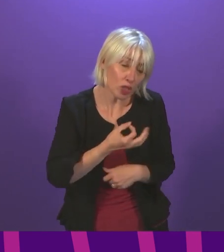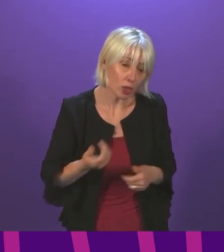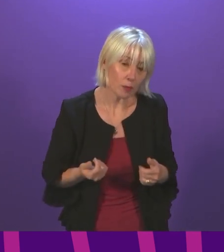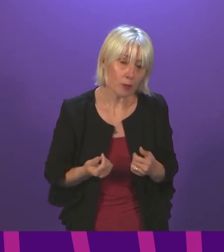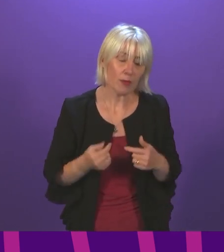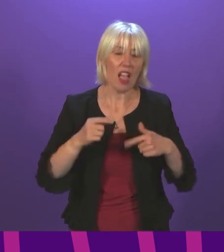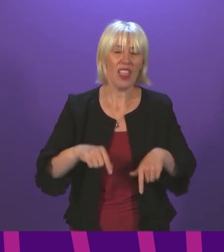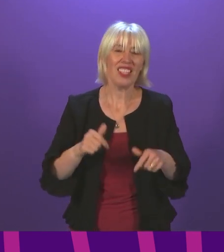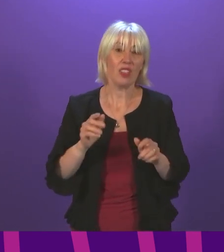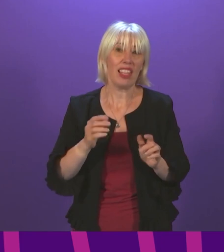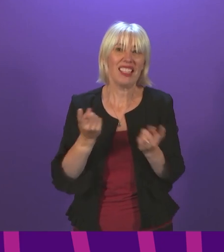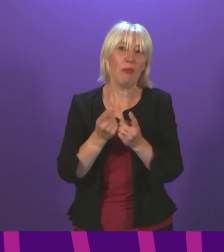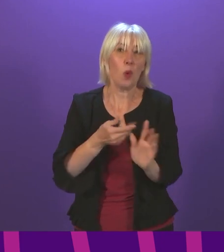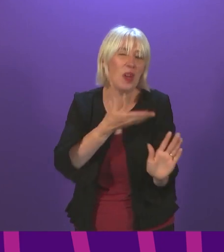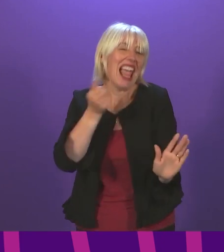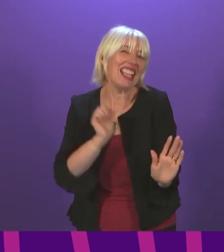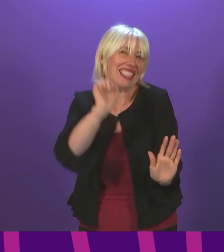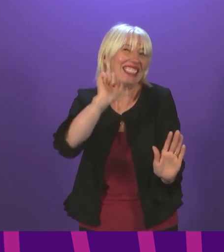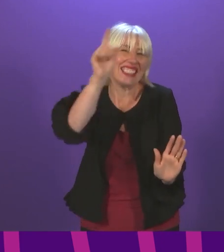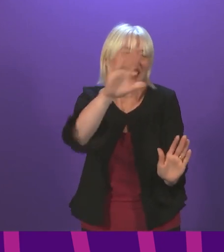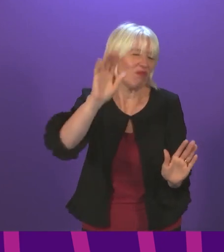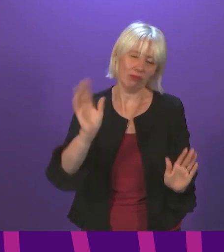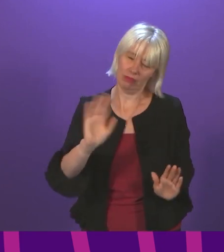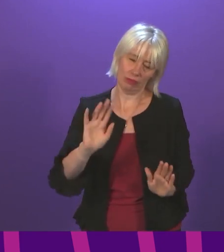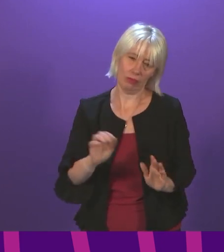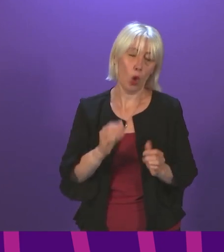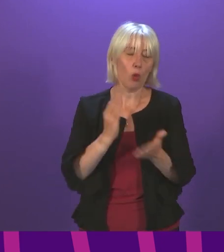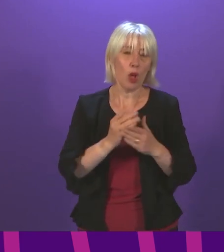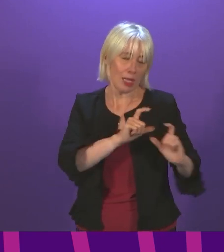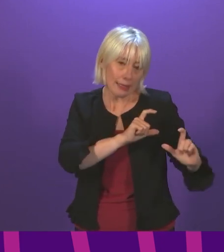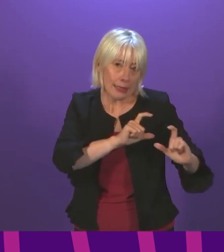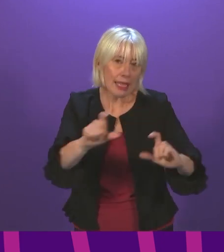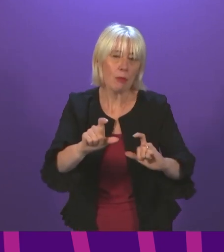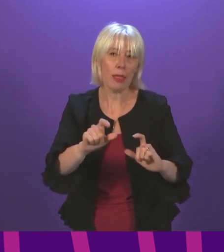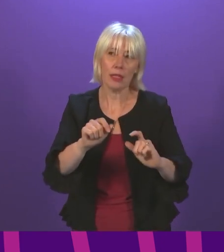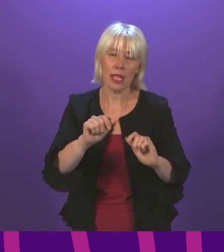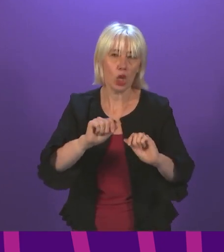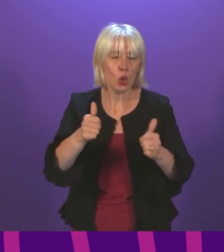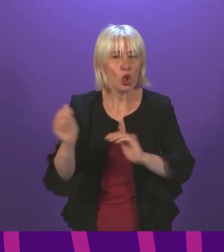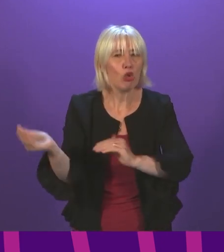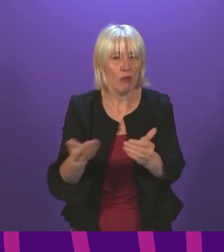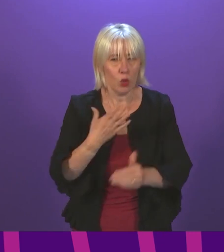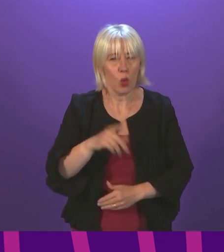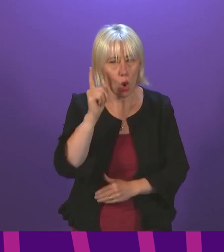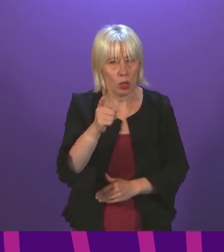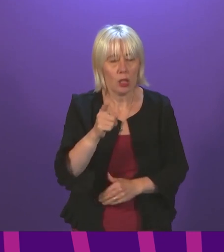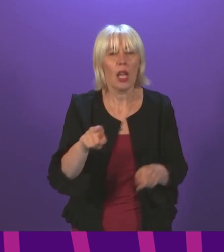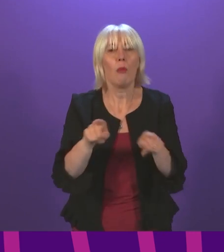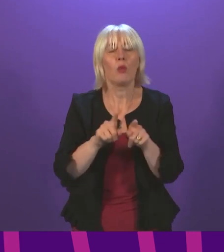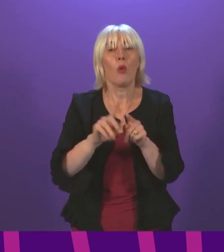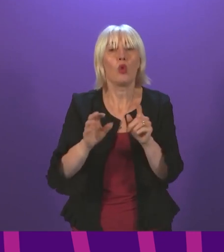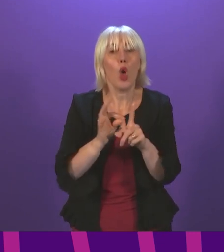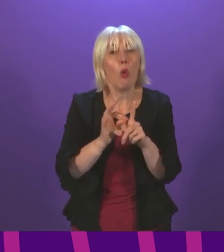would describe this as a vanity project. is that there are sustainability issues in the services as are and therefore this is about improving and